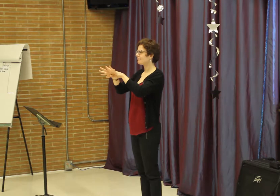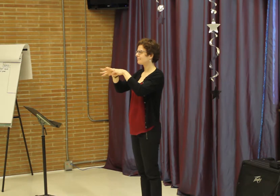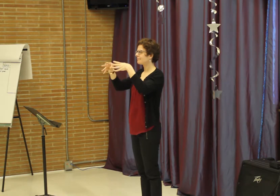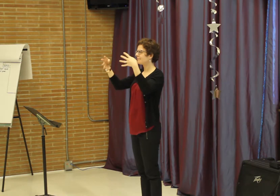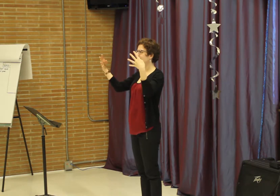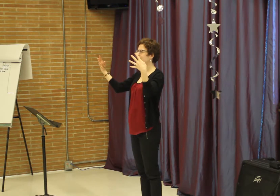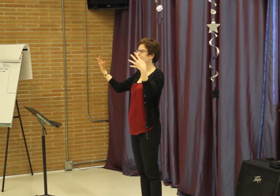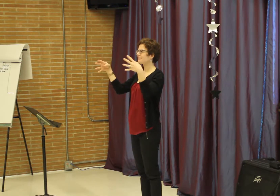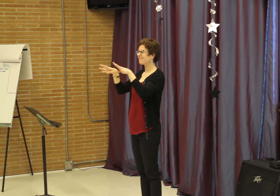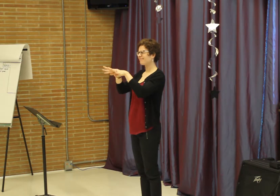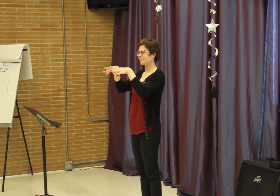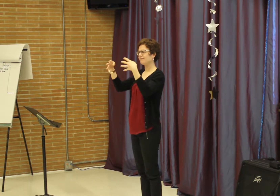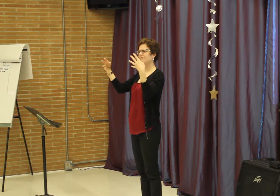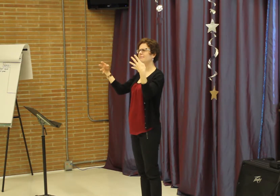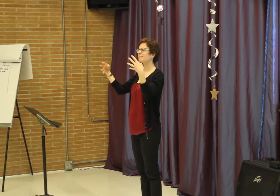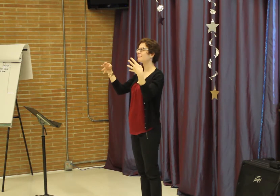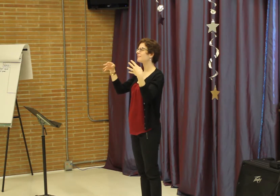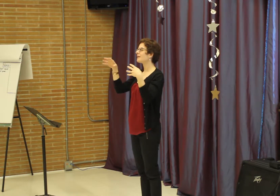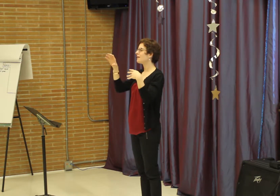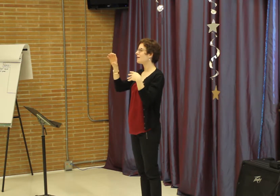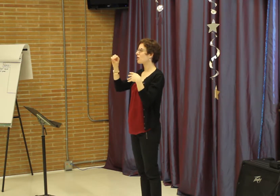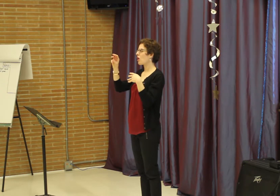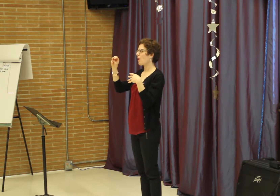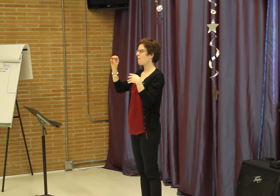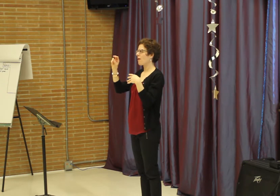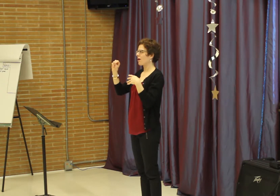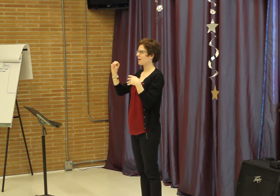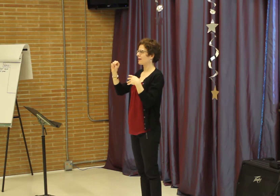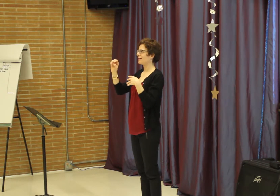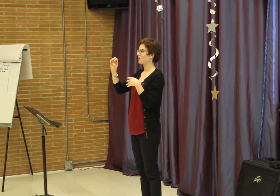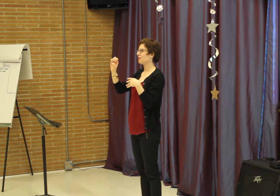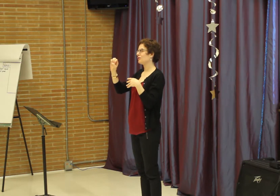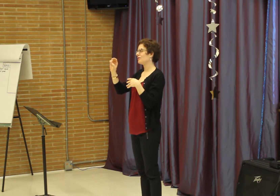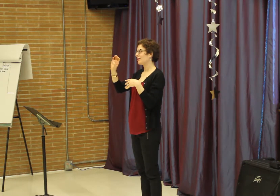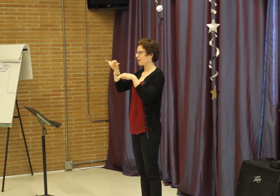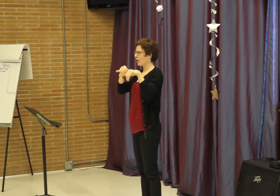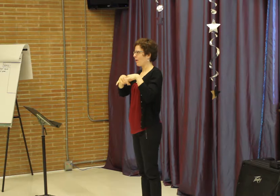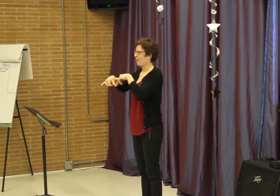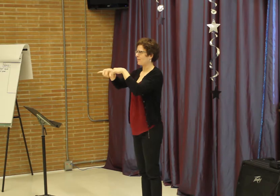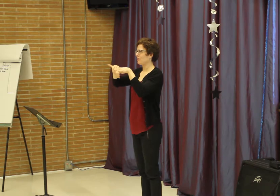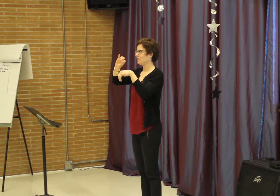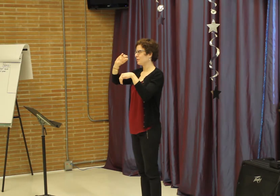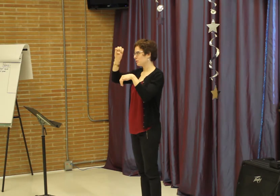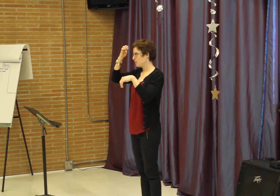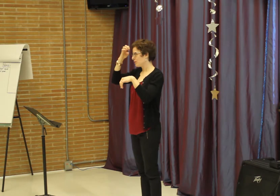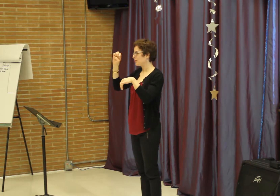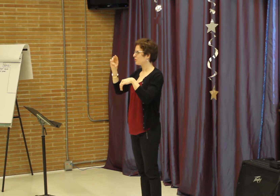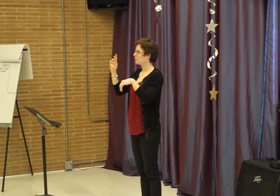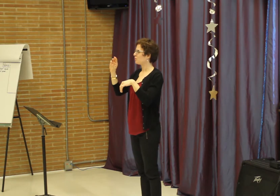Netherlands using the CEFR. The CEFR is the Common European